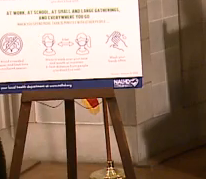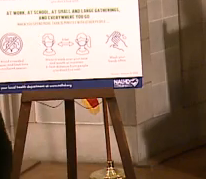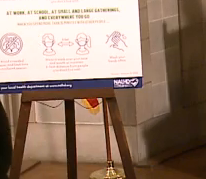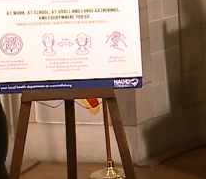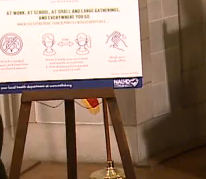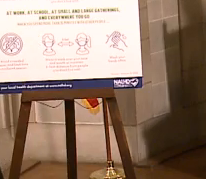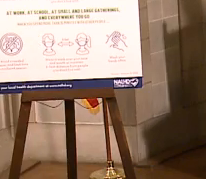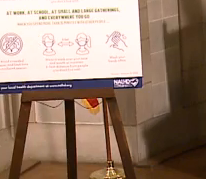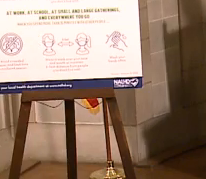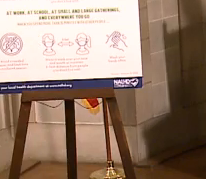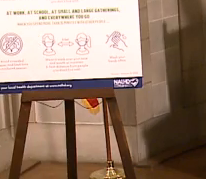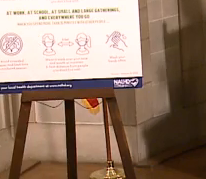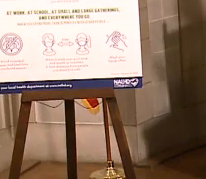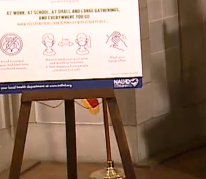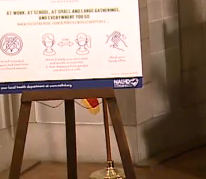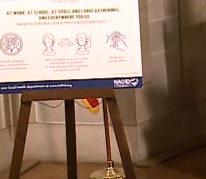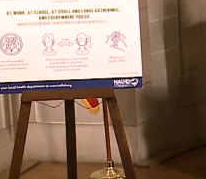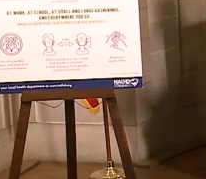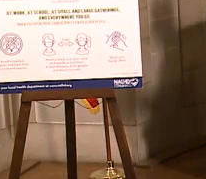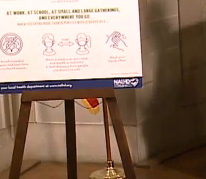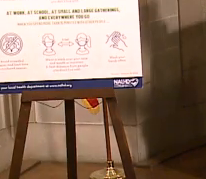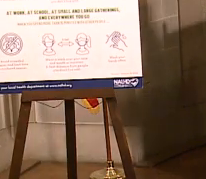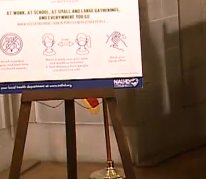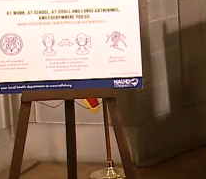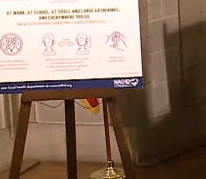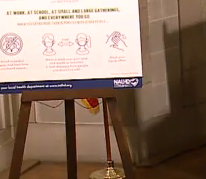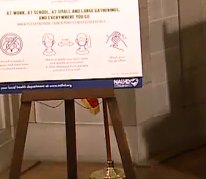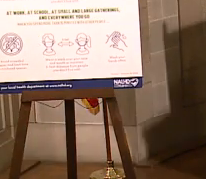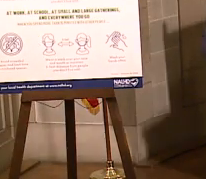see you. Good to see you. Have a good weekend.